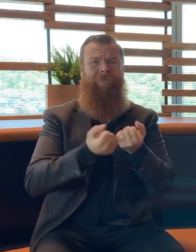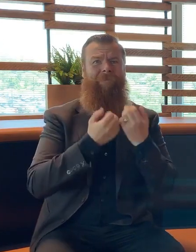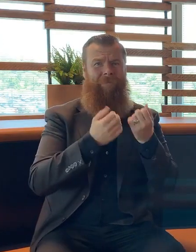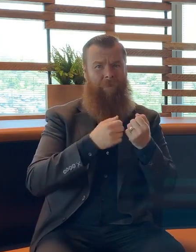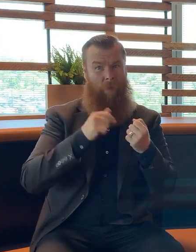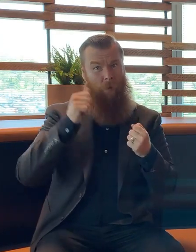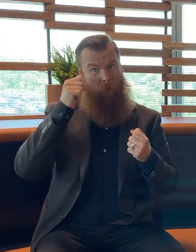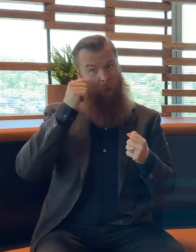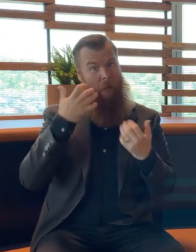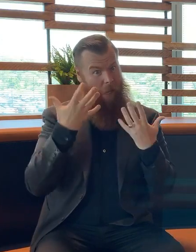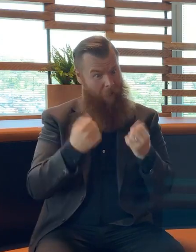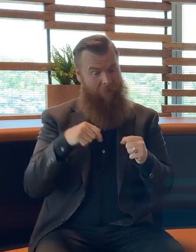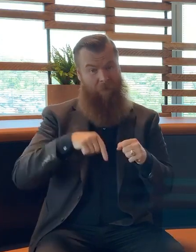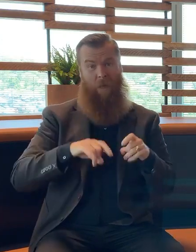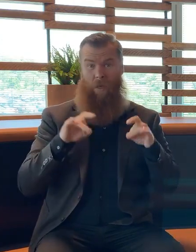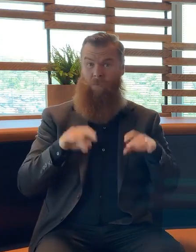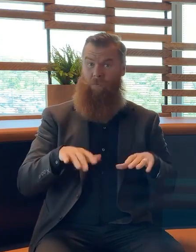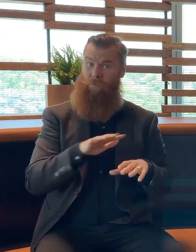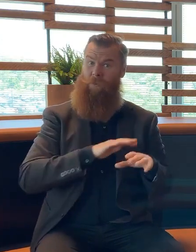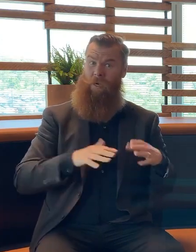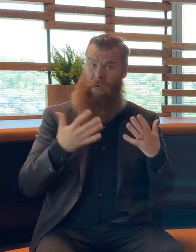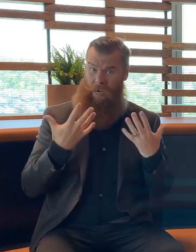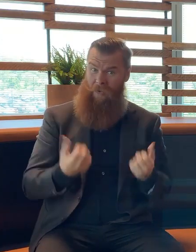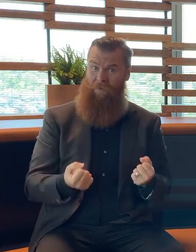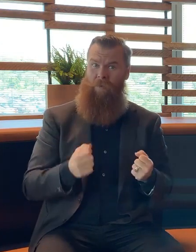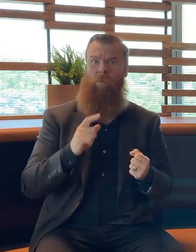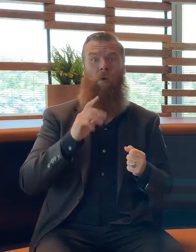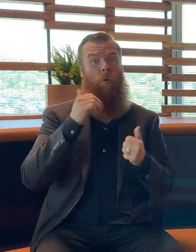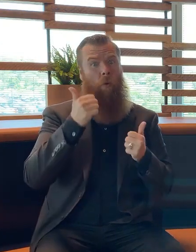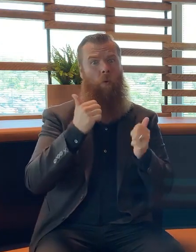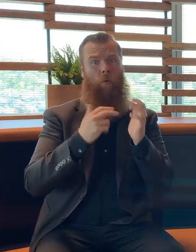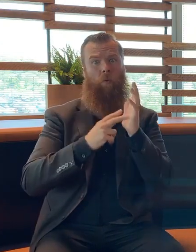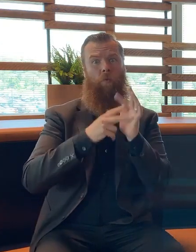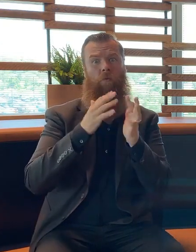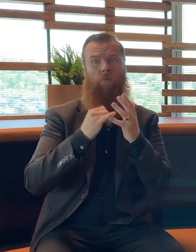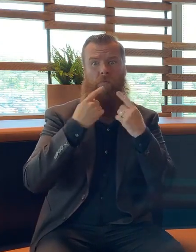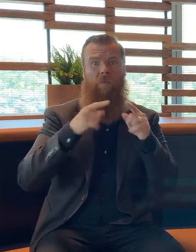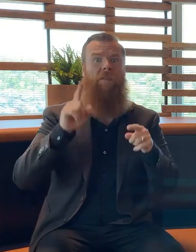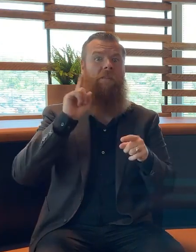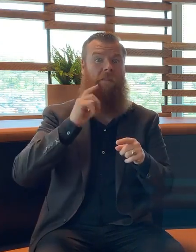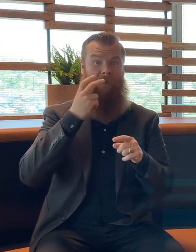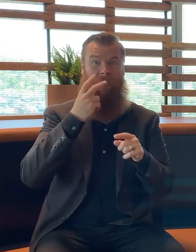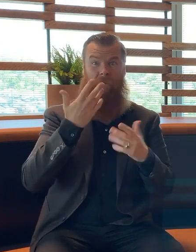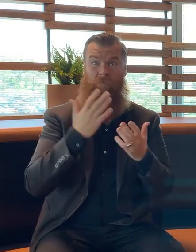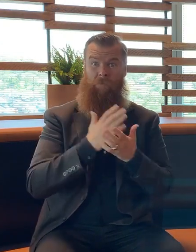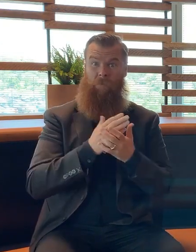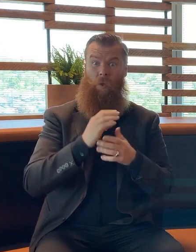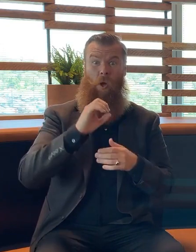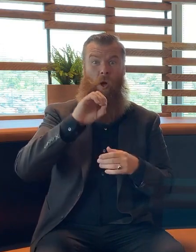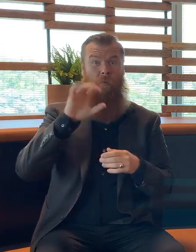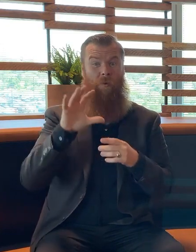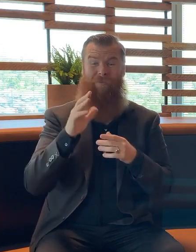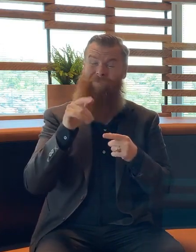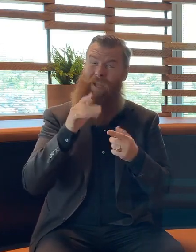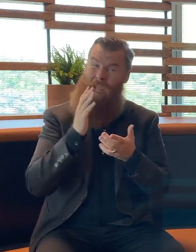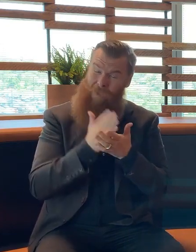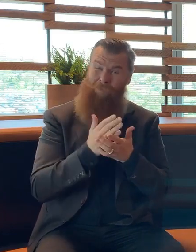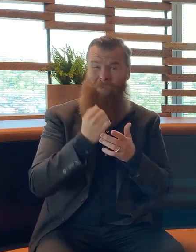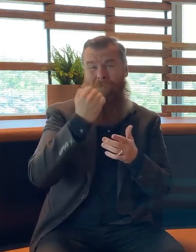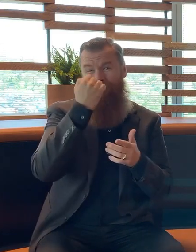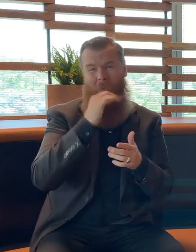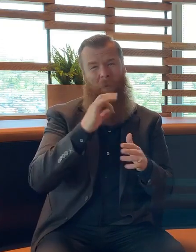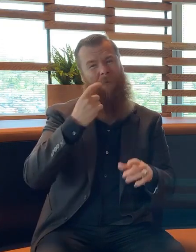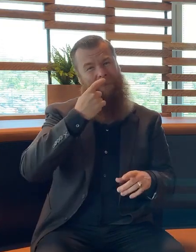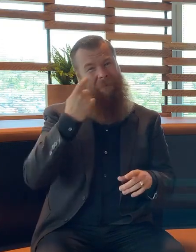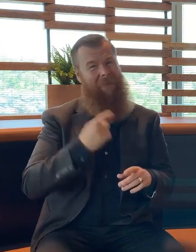good news overnight that the severity of Omicron still appears to be relatively mild in most circumstances but